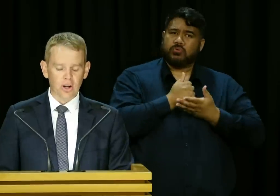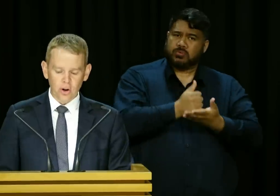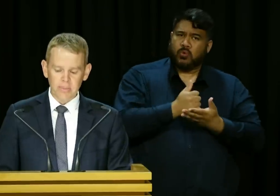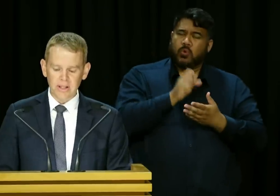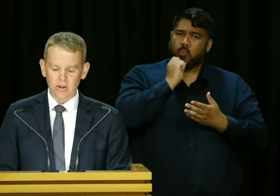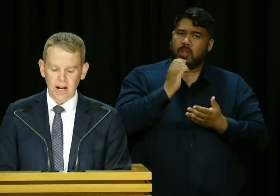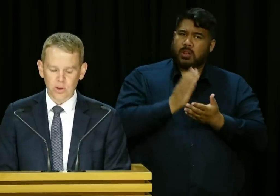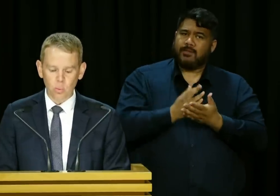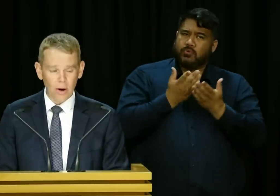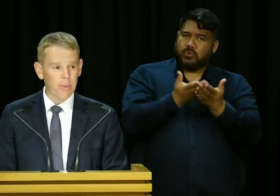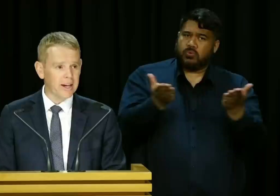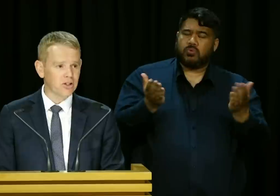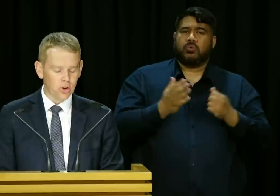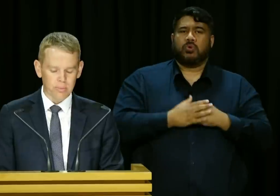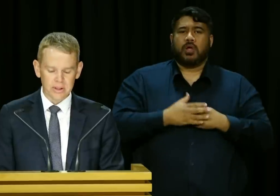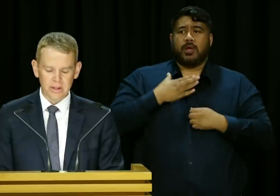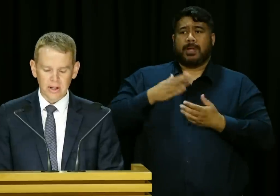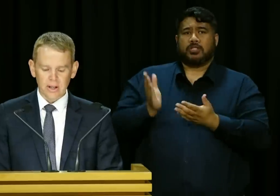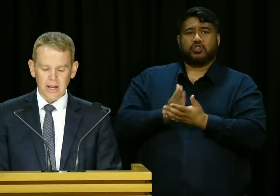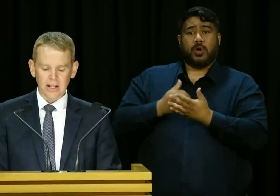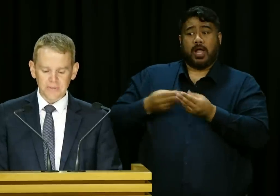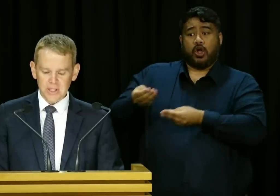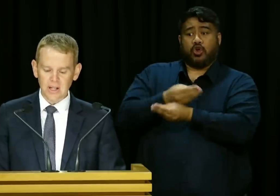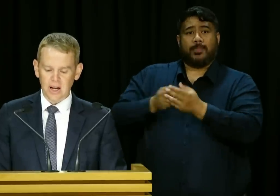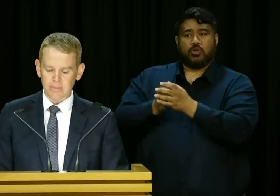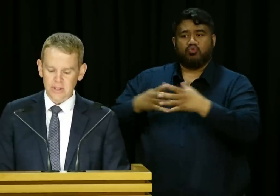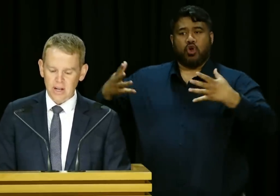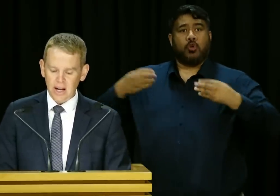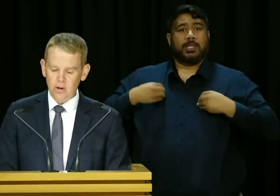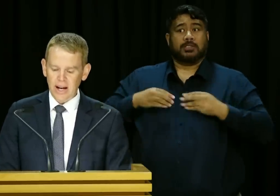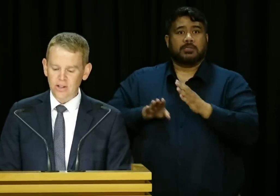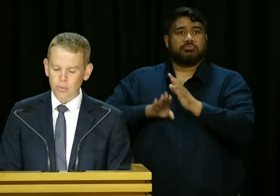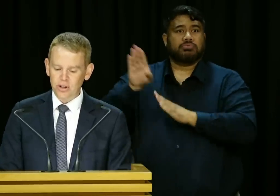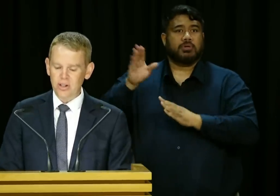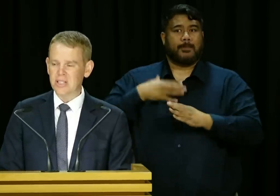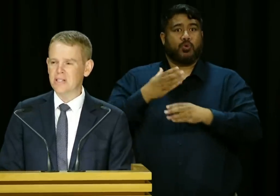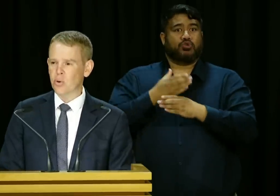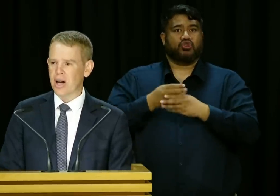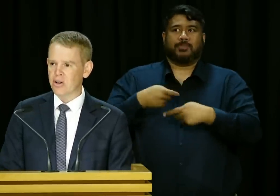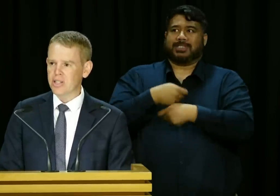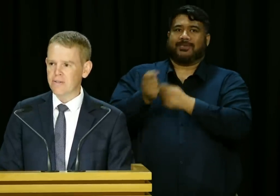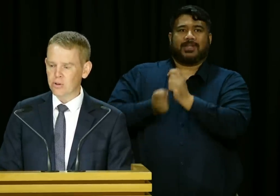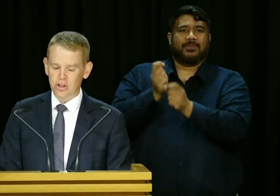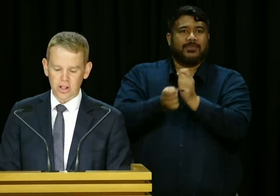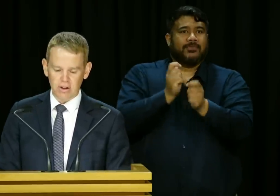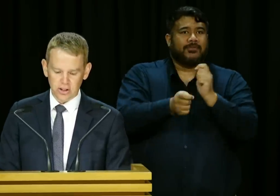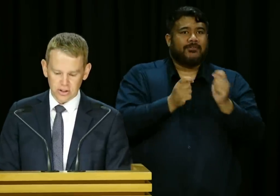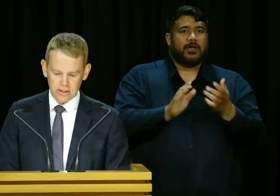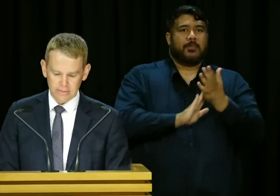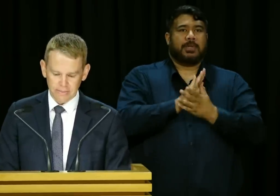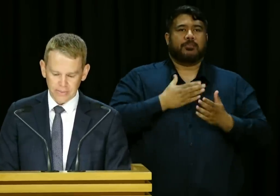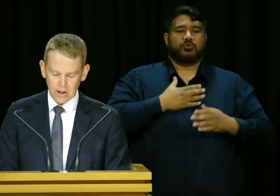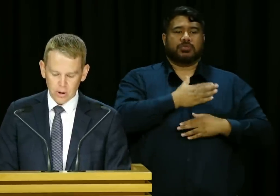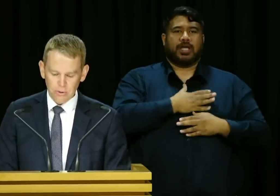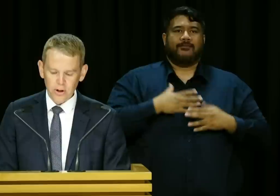grow an economy that creates well-paying jobs, that lifts incomes, and creates opportunities for current and future generations.